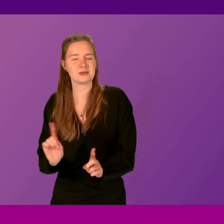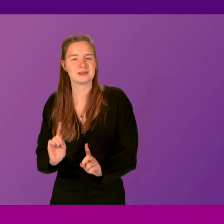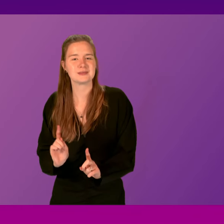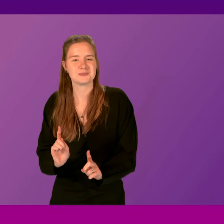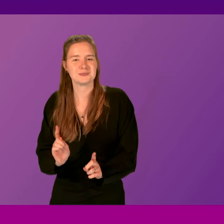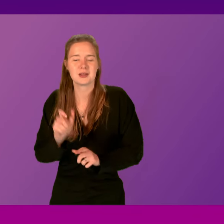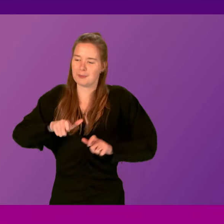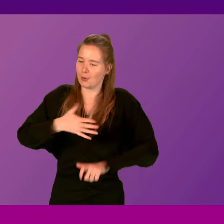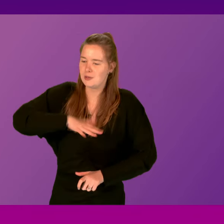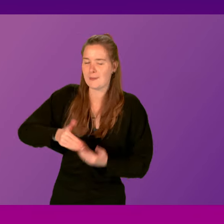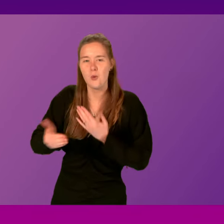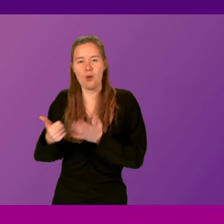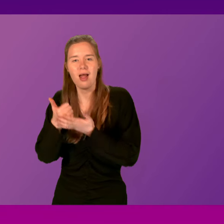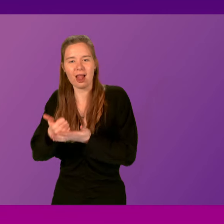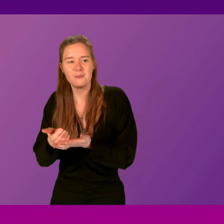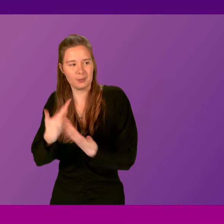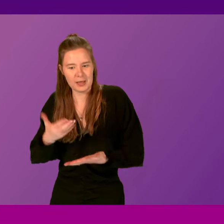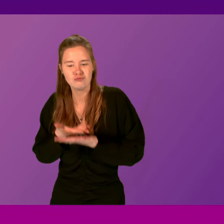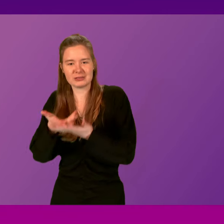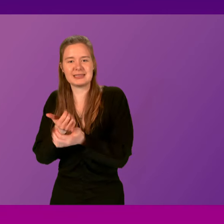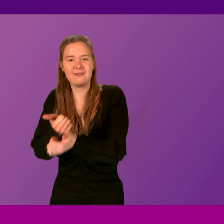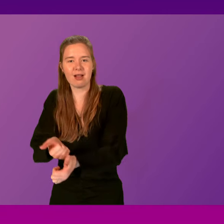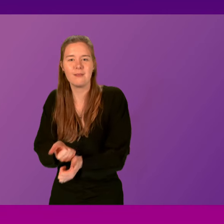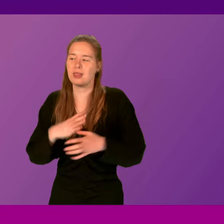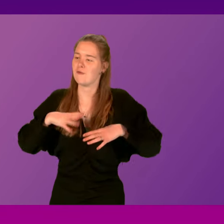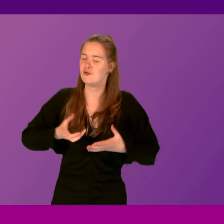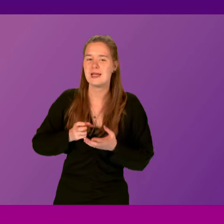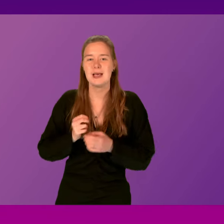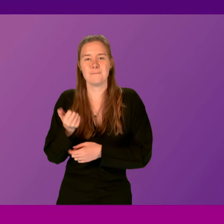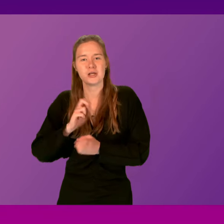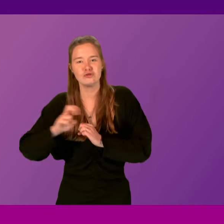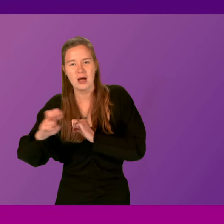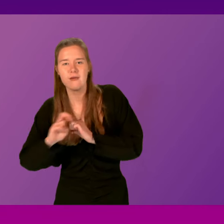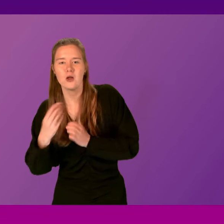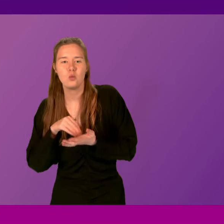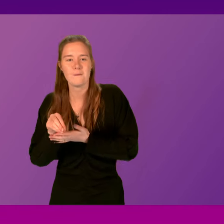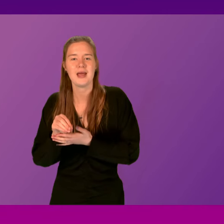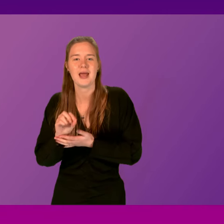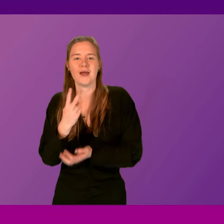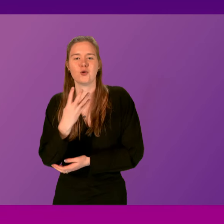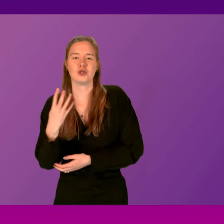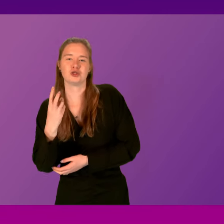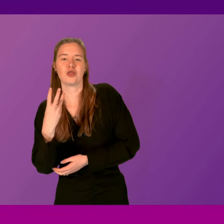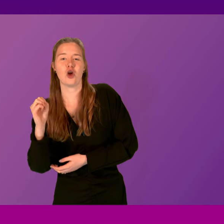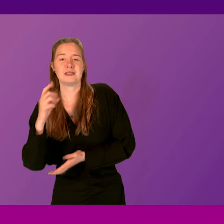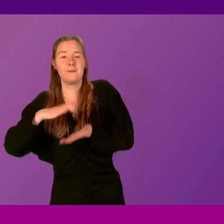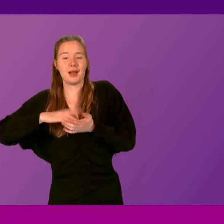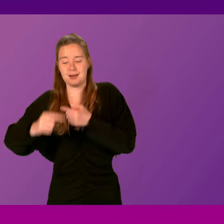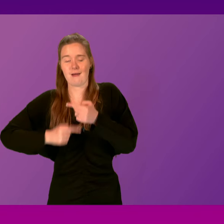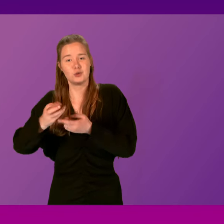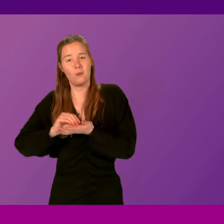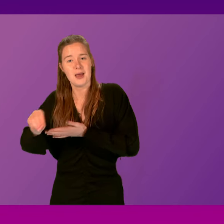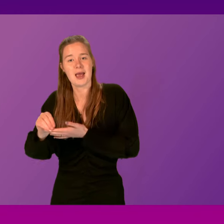who need the most help get the most help. Free bus travel, which we will spend almost 430 million on next year,